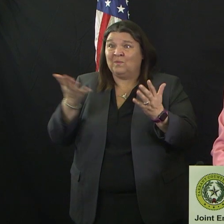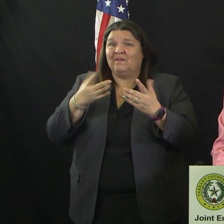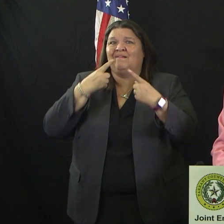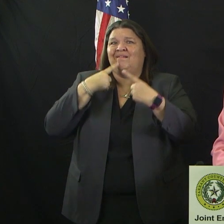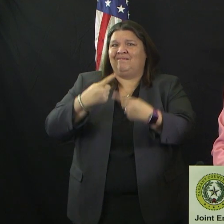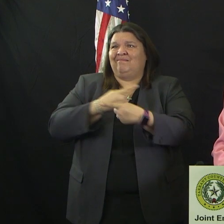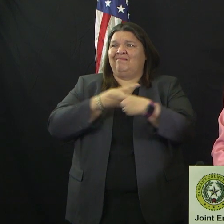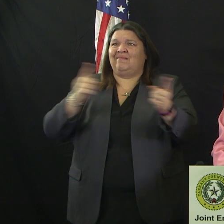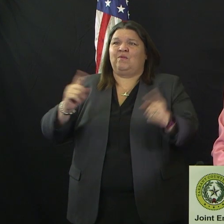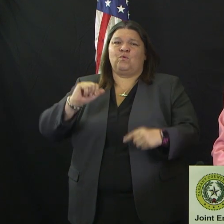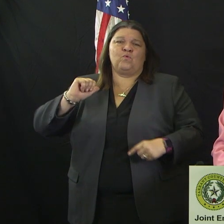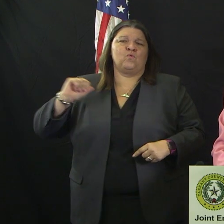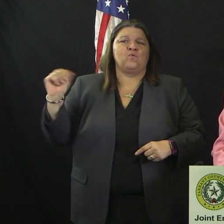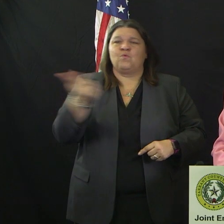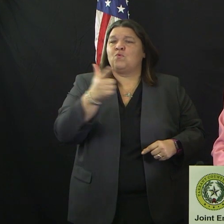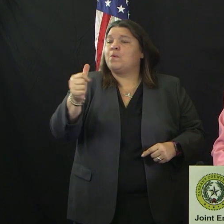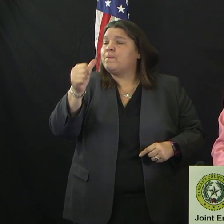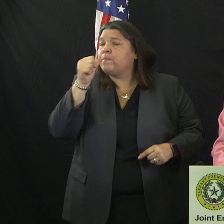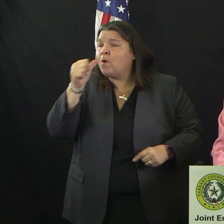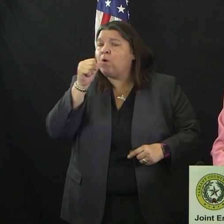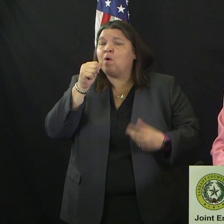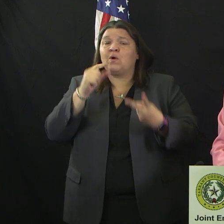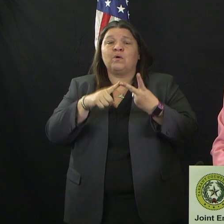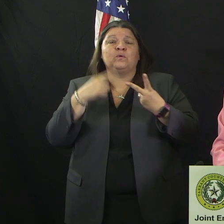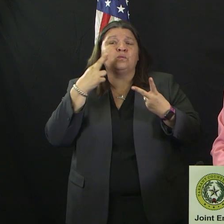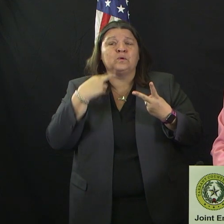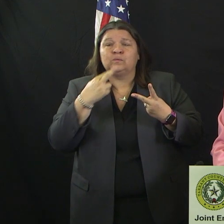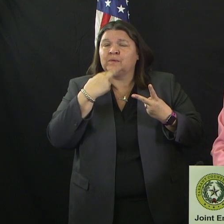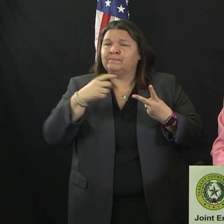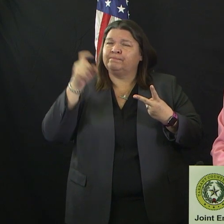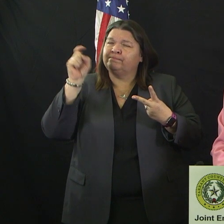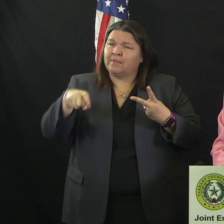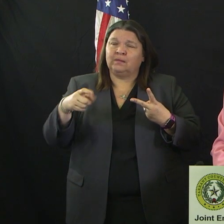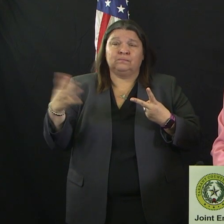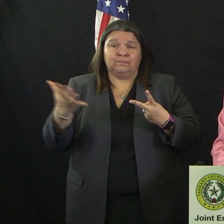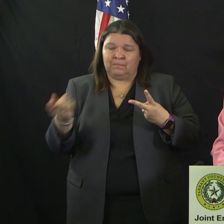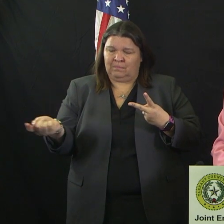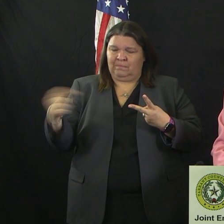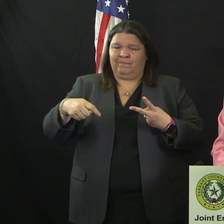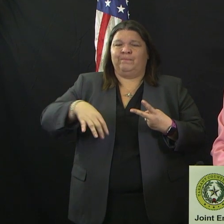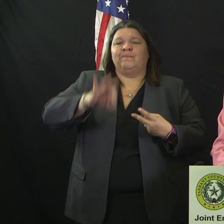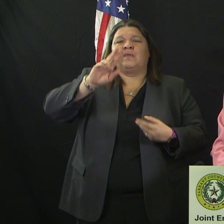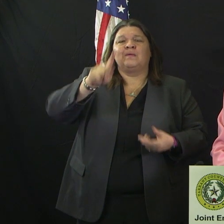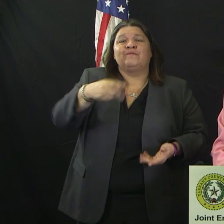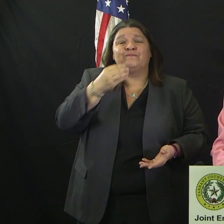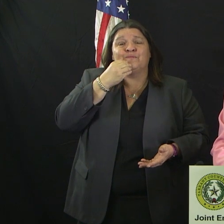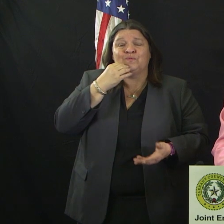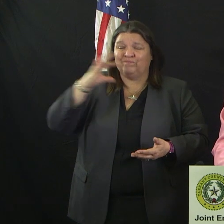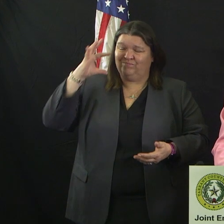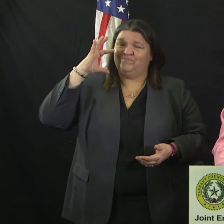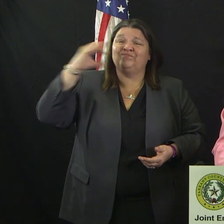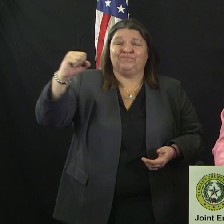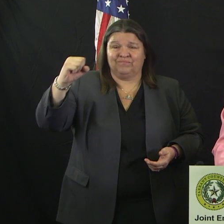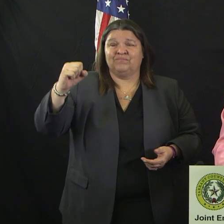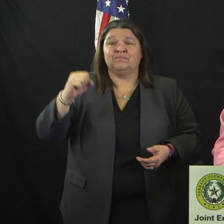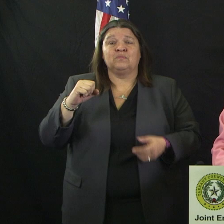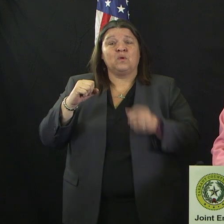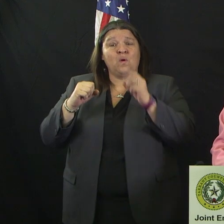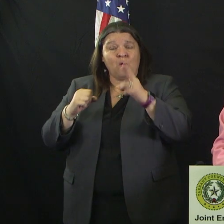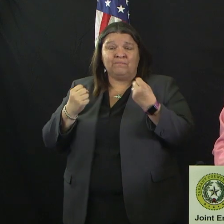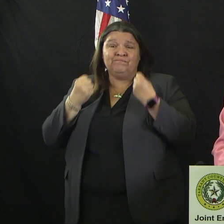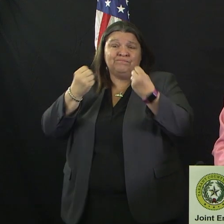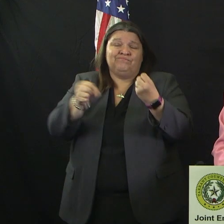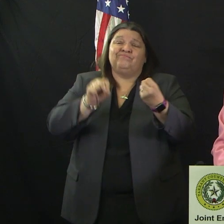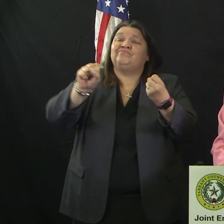restaurants to take out and delivery only. We are closely evaluating other guidelines that the CDC has